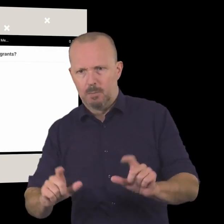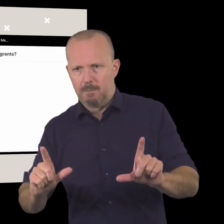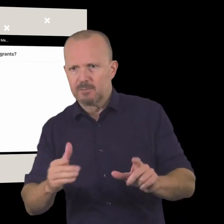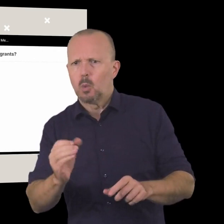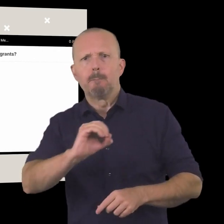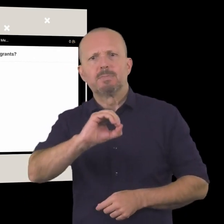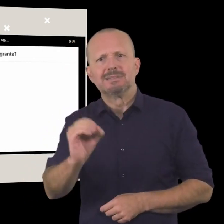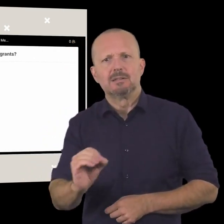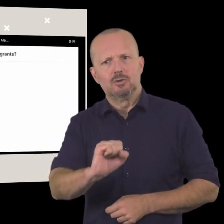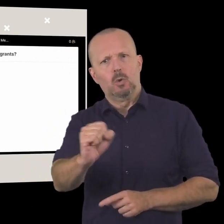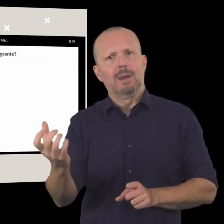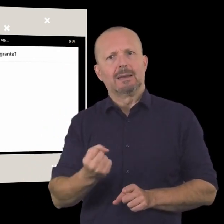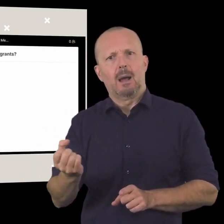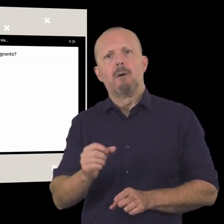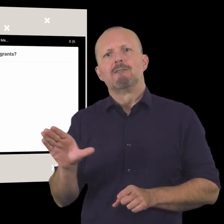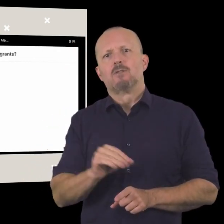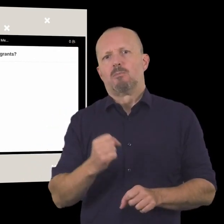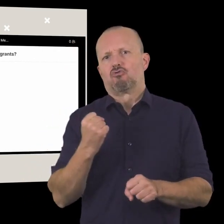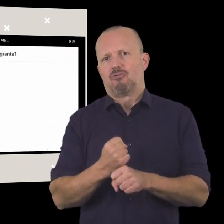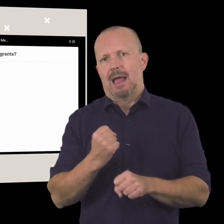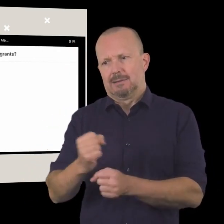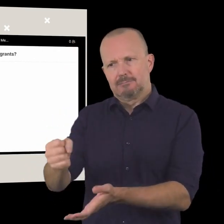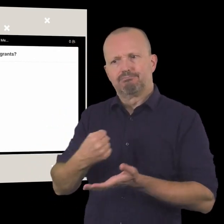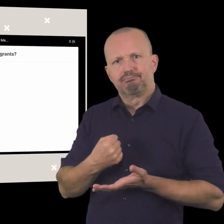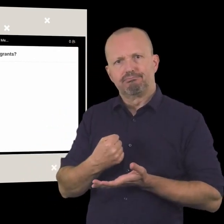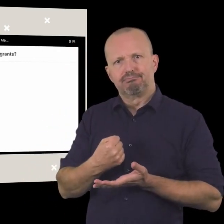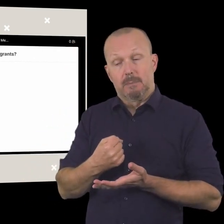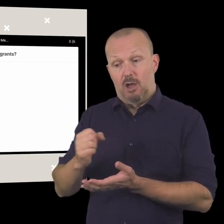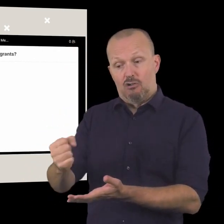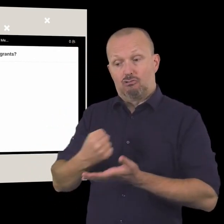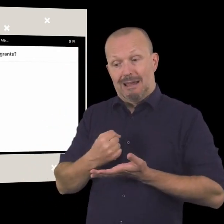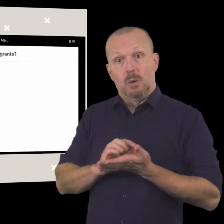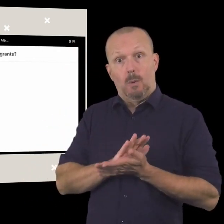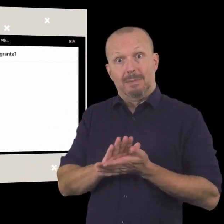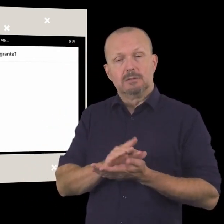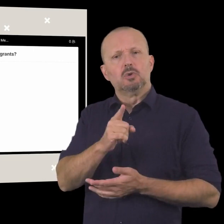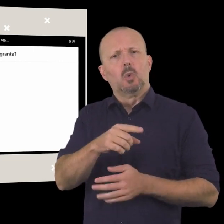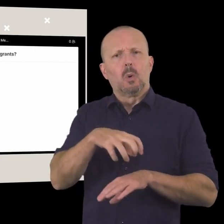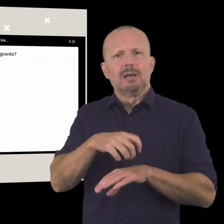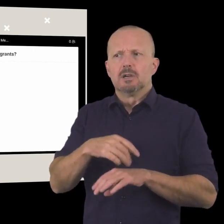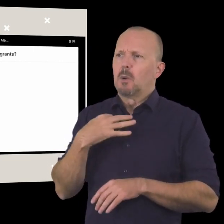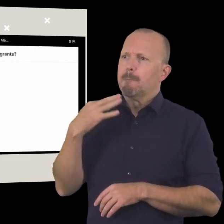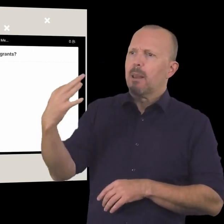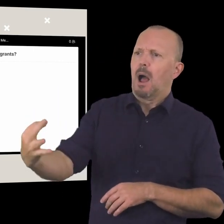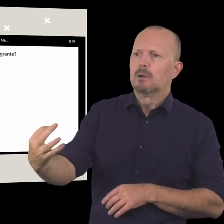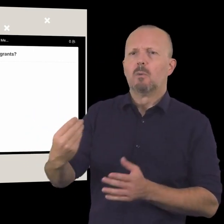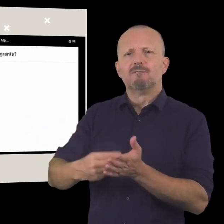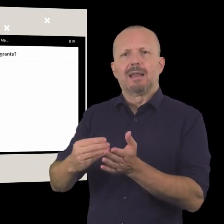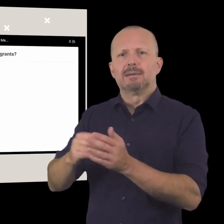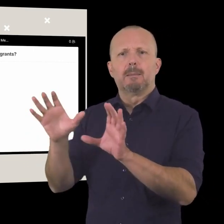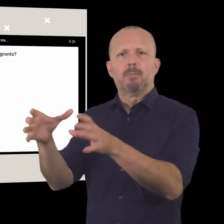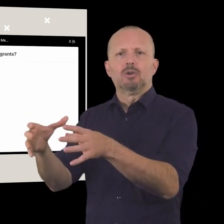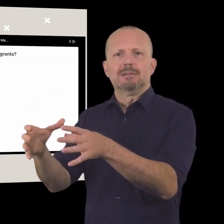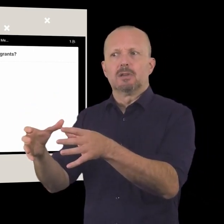right what percentage of your income comes from grants so grants are the definition uh your organization applies to